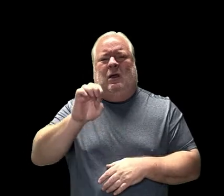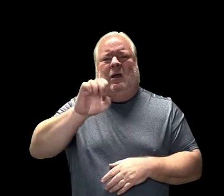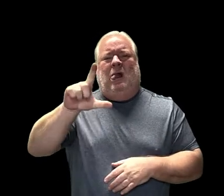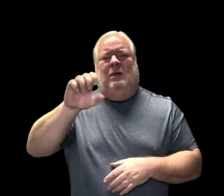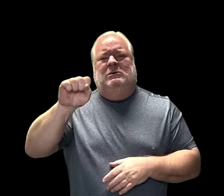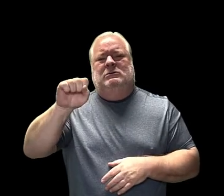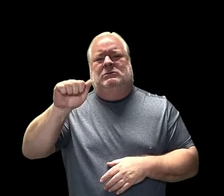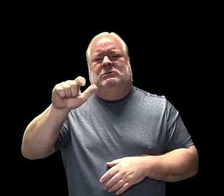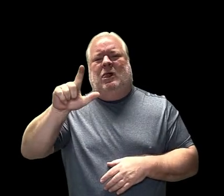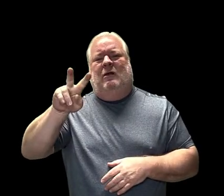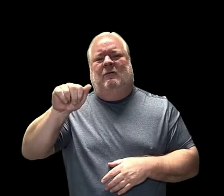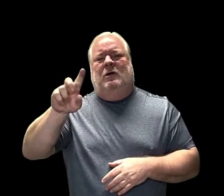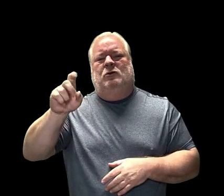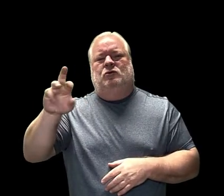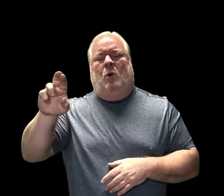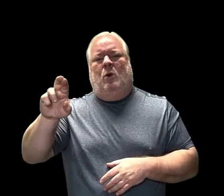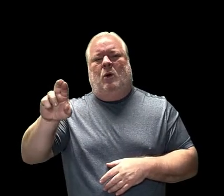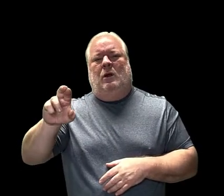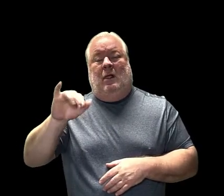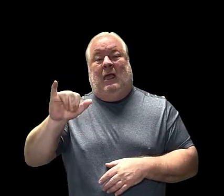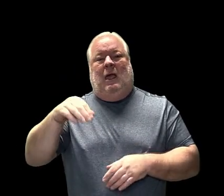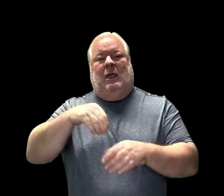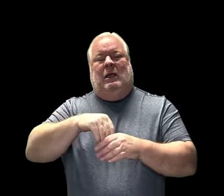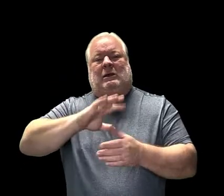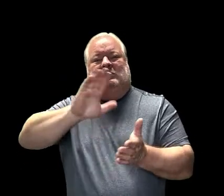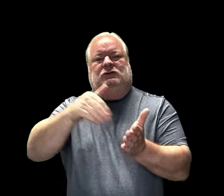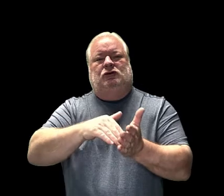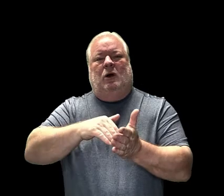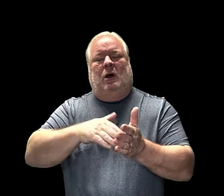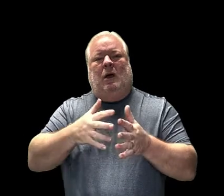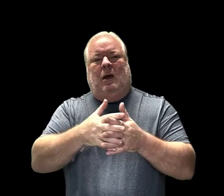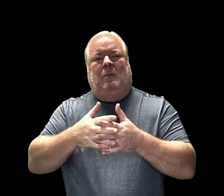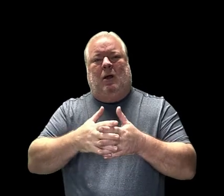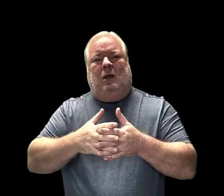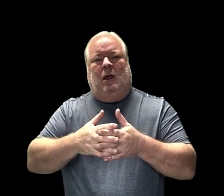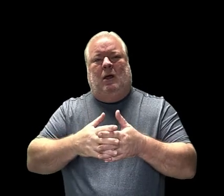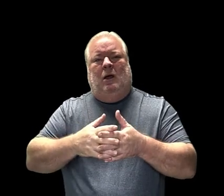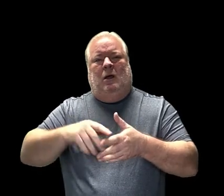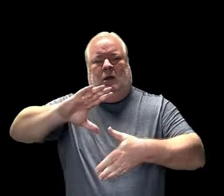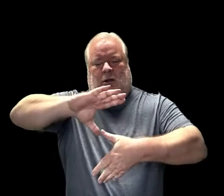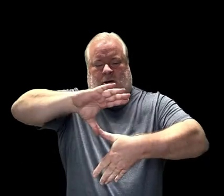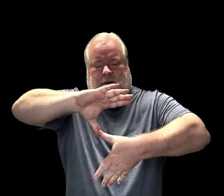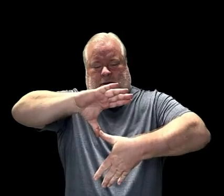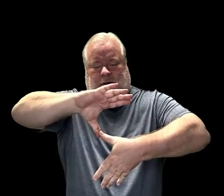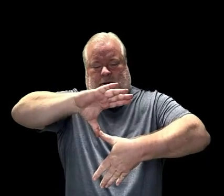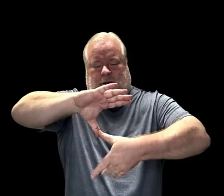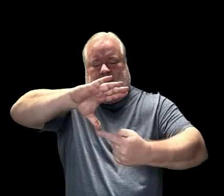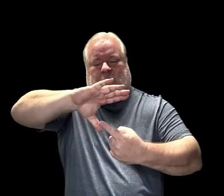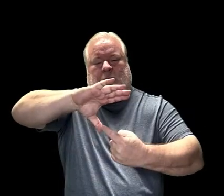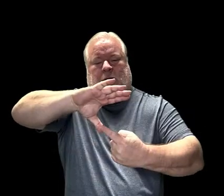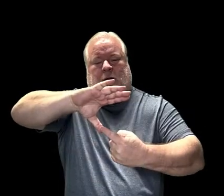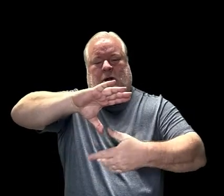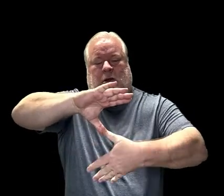Anyway, I opened up my box and you know what? I think they've been to my house before